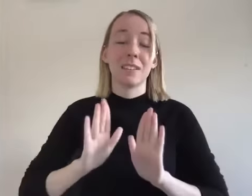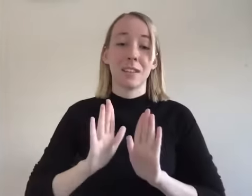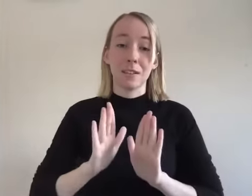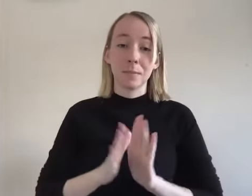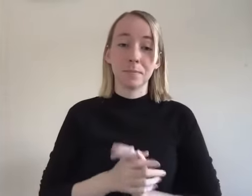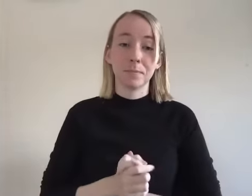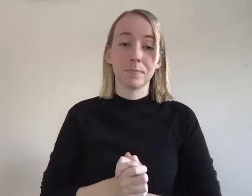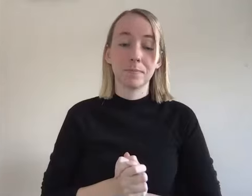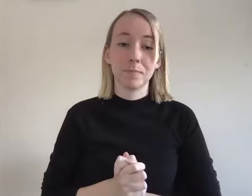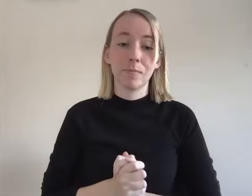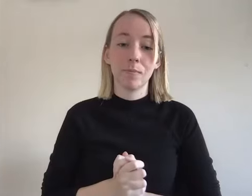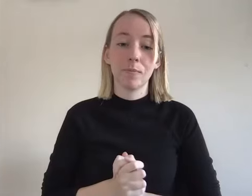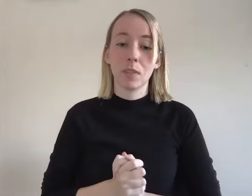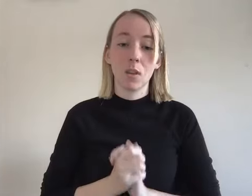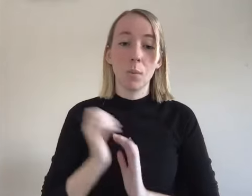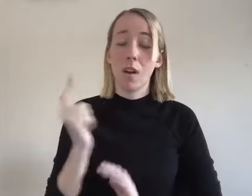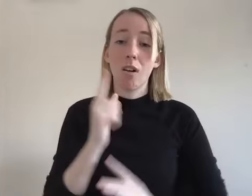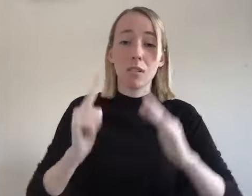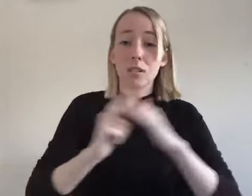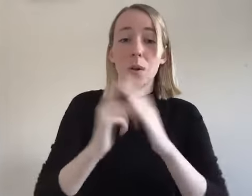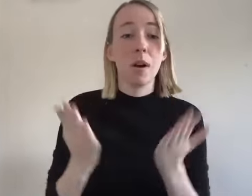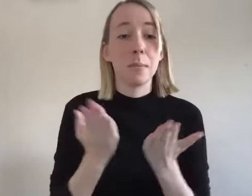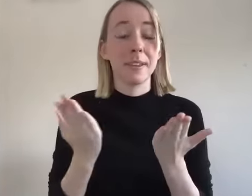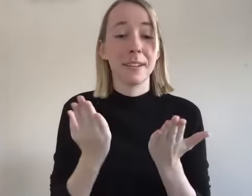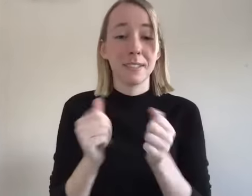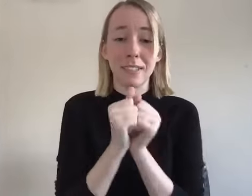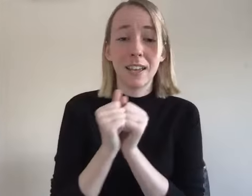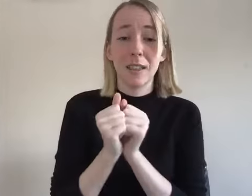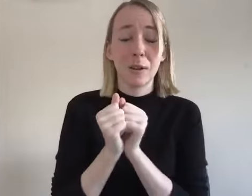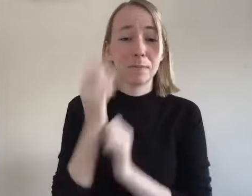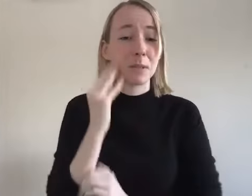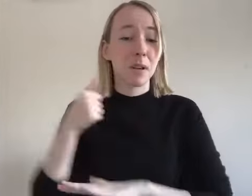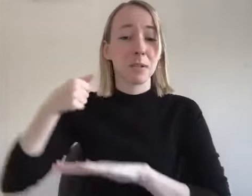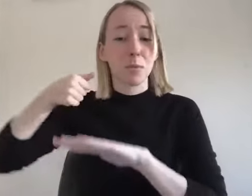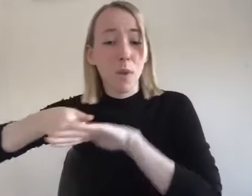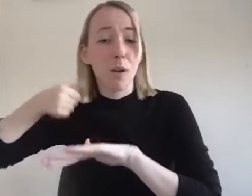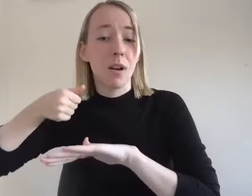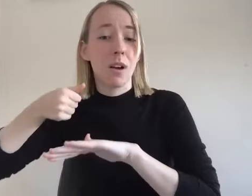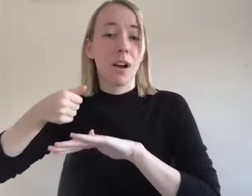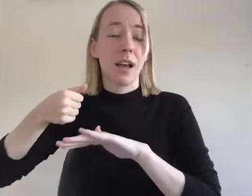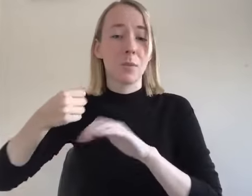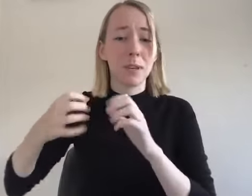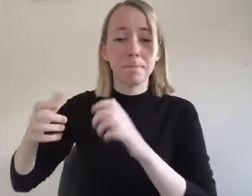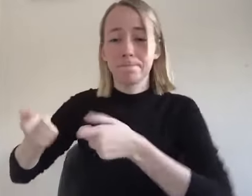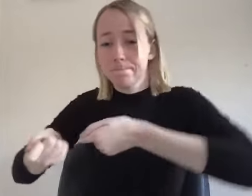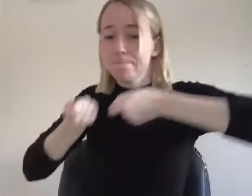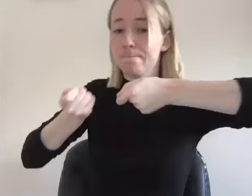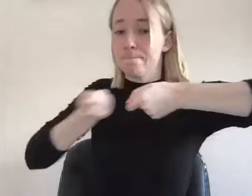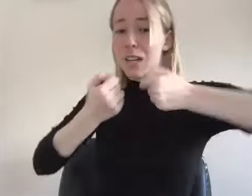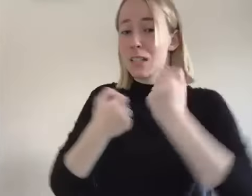it's amazing it's like because we all like showed up here like at our rock bottom and we all just kind of like hold each other